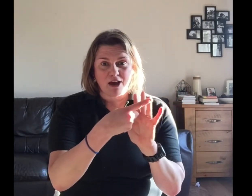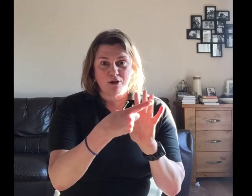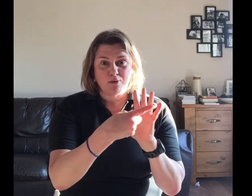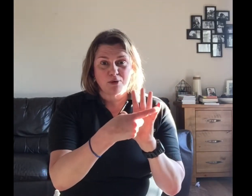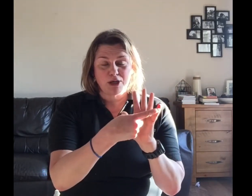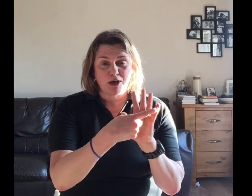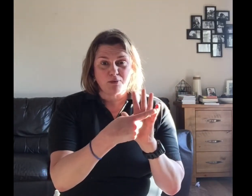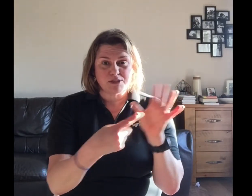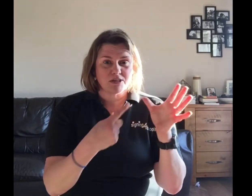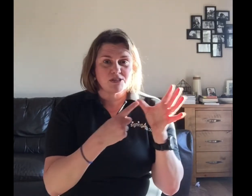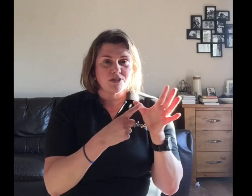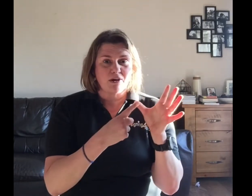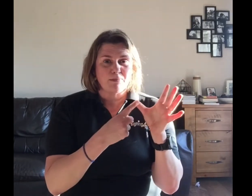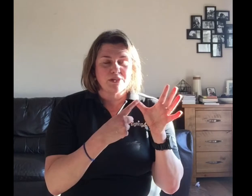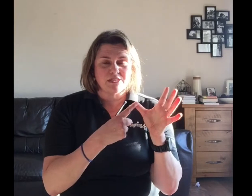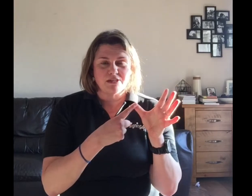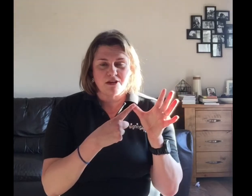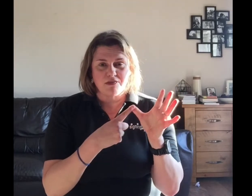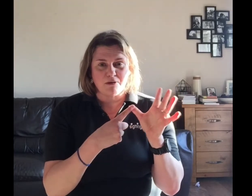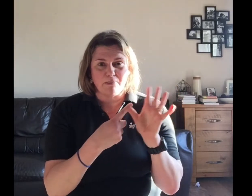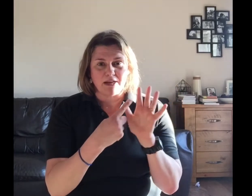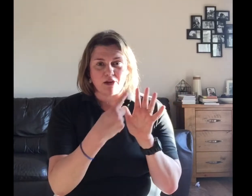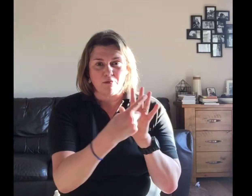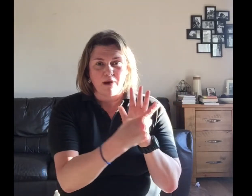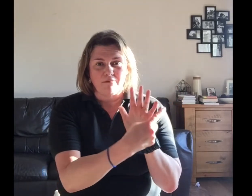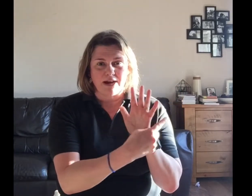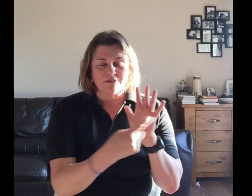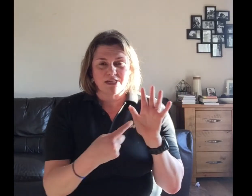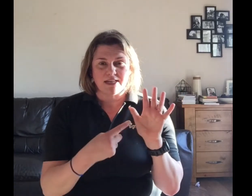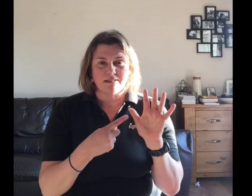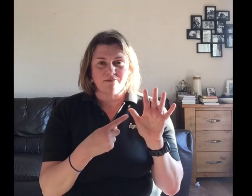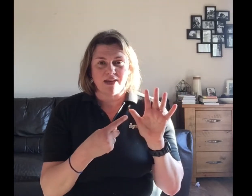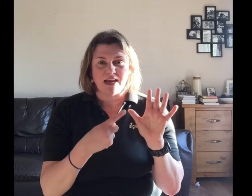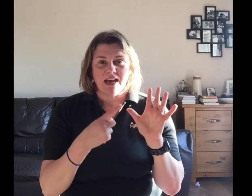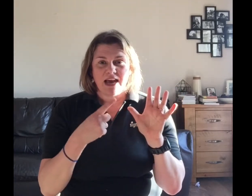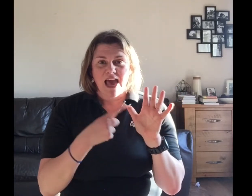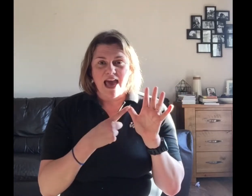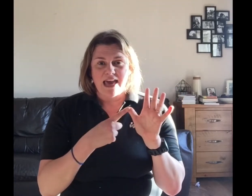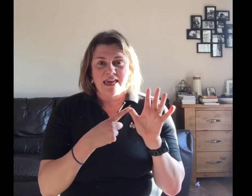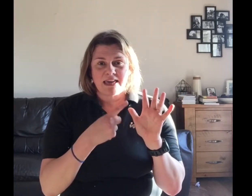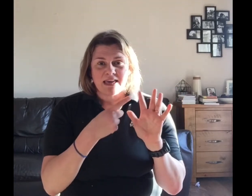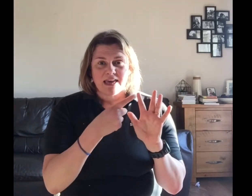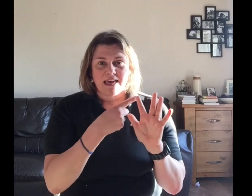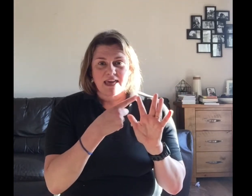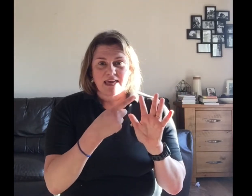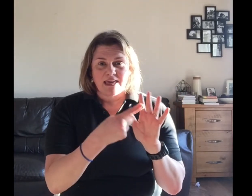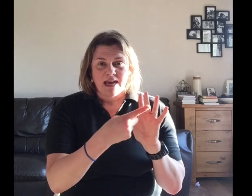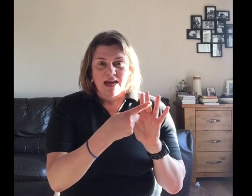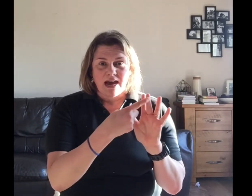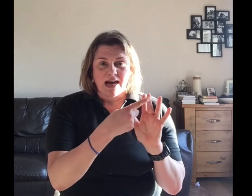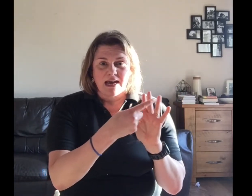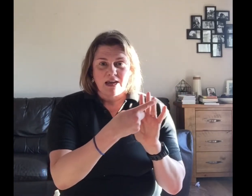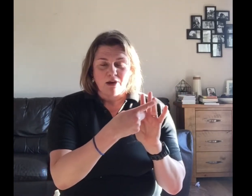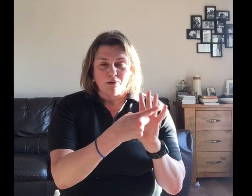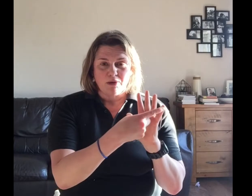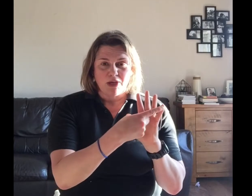O, U. So you start pointing to your thumb and you go right round to your little finger. A, E, I, O, U.